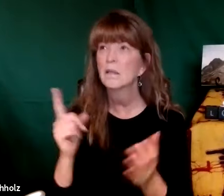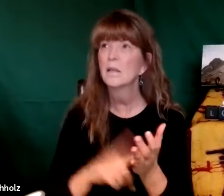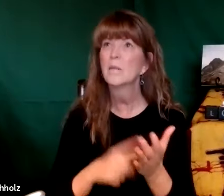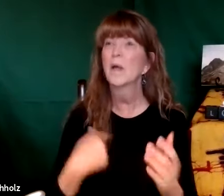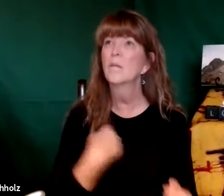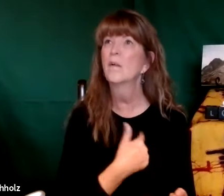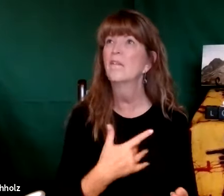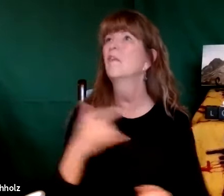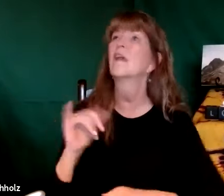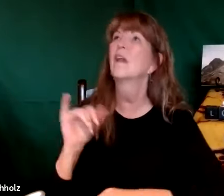people have died